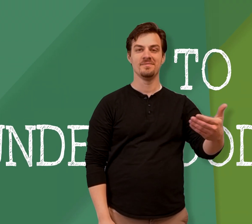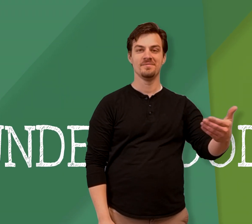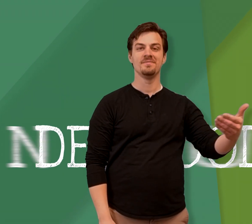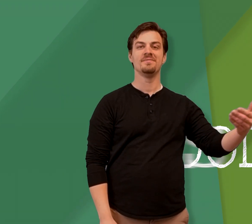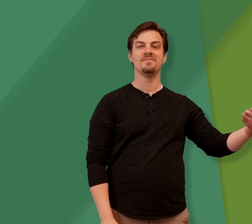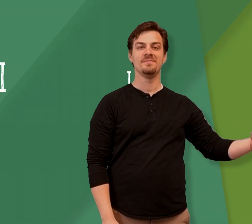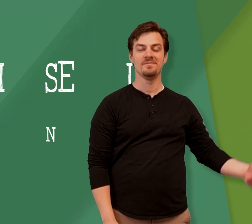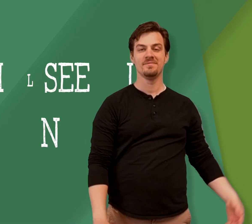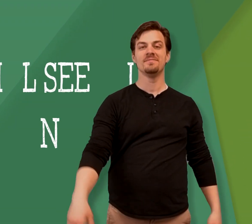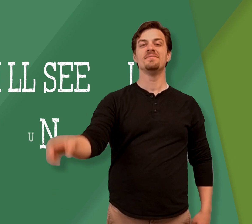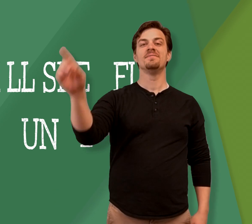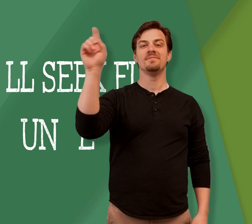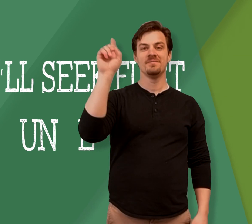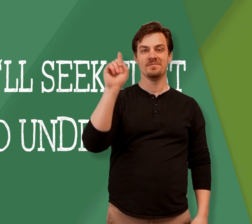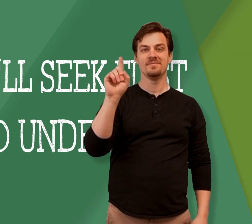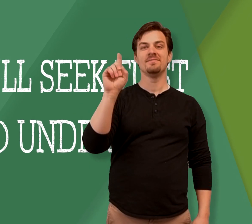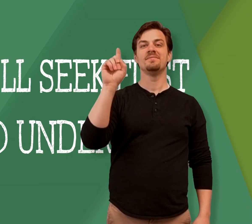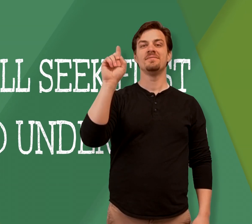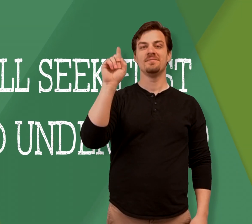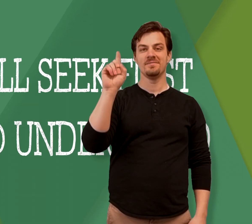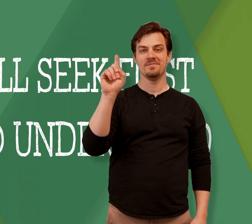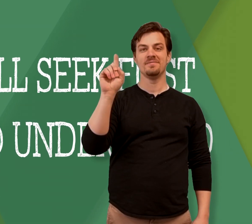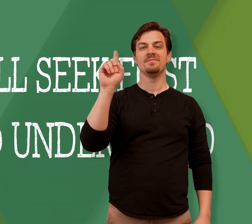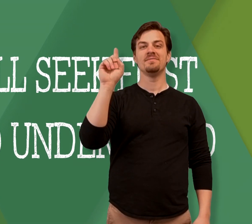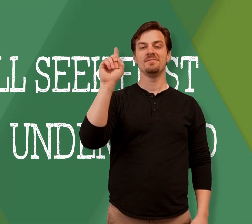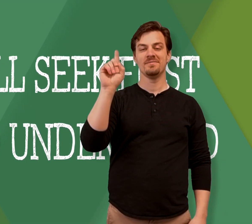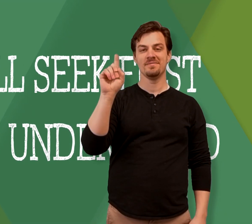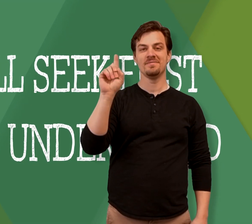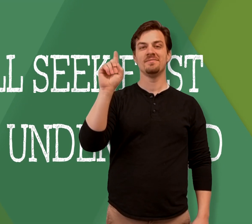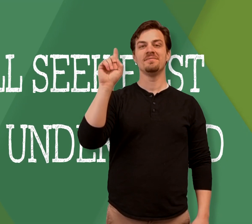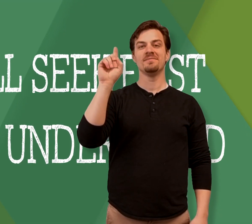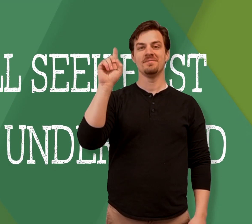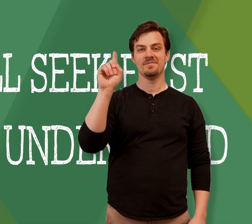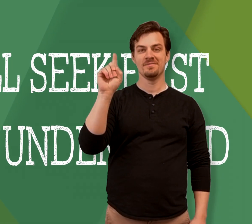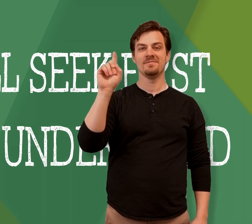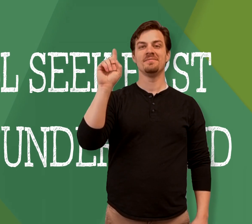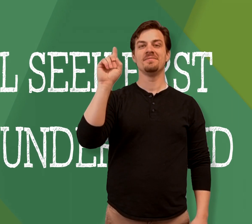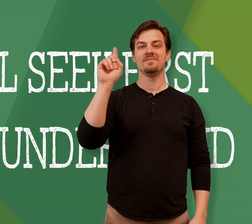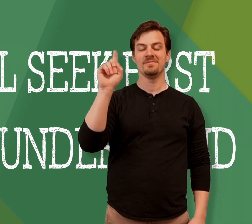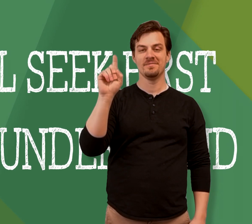I'll seek first to understand